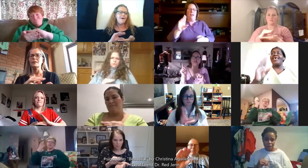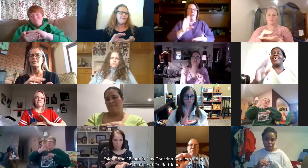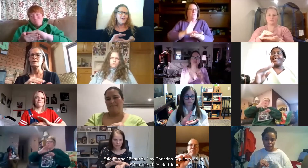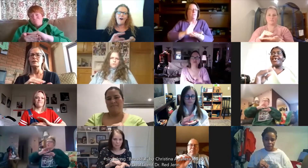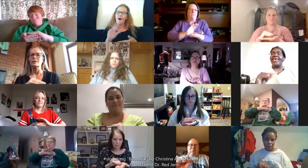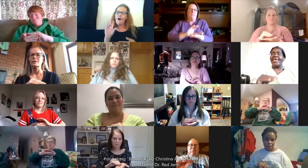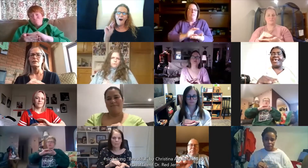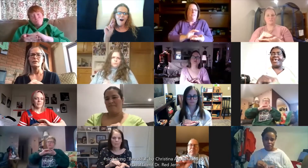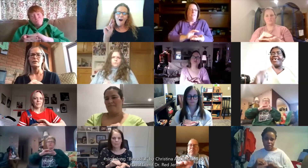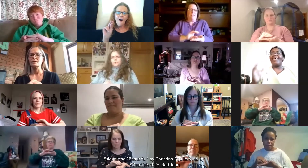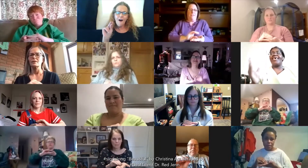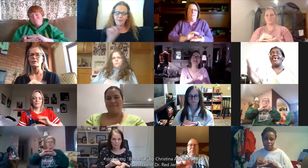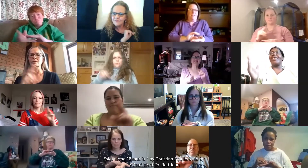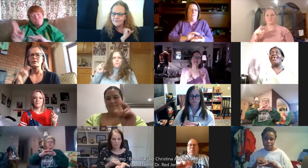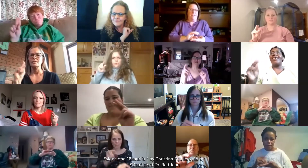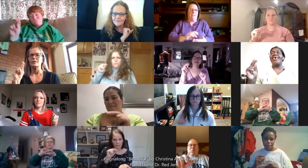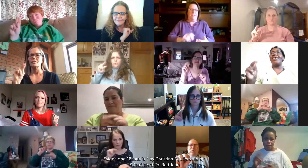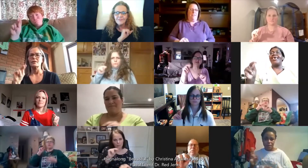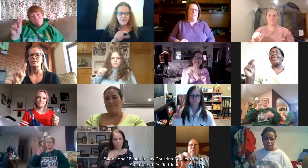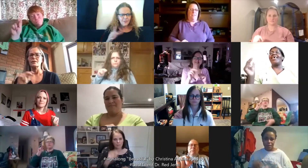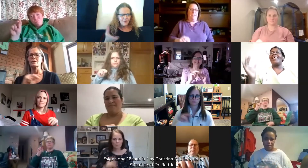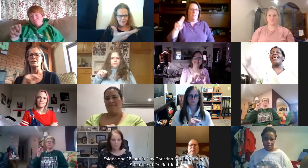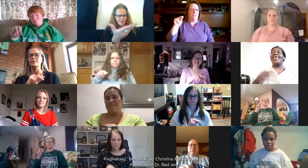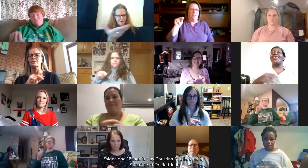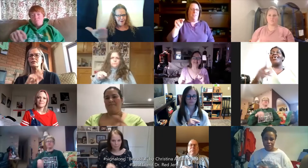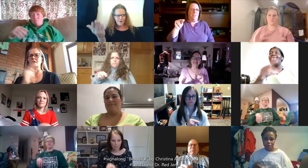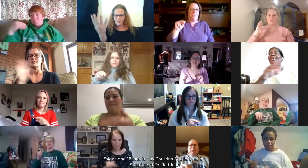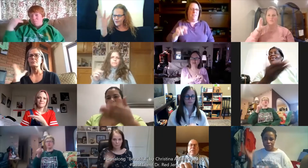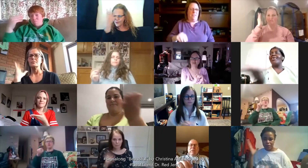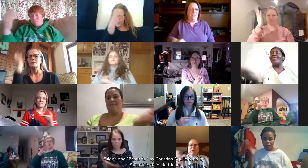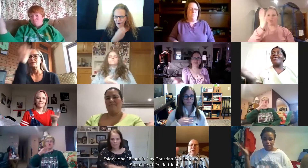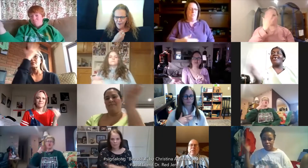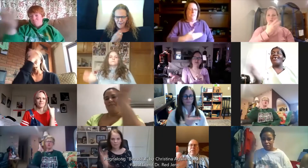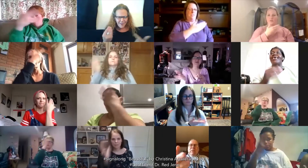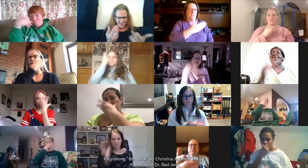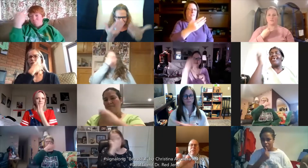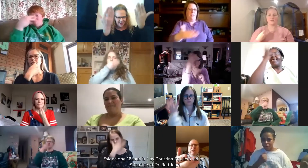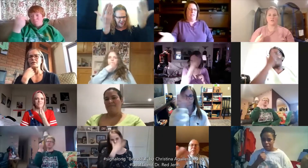no, so don't bring